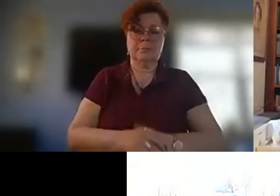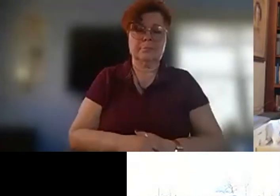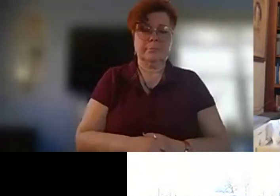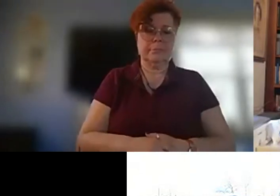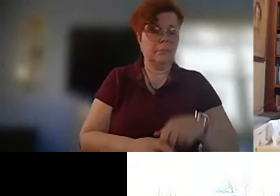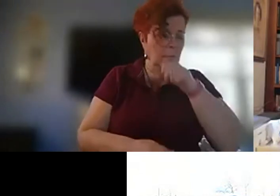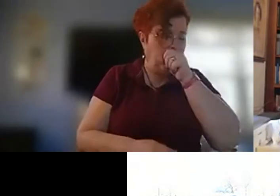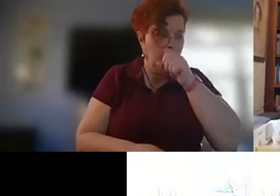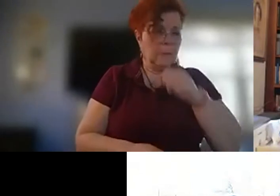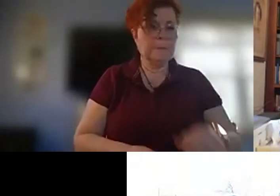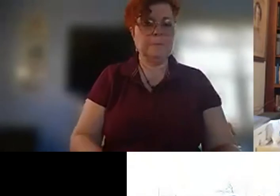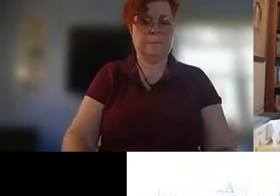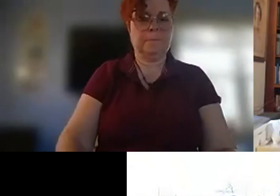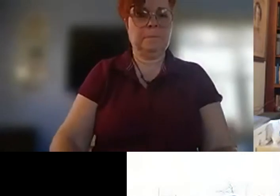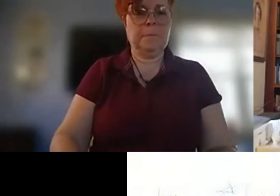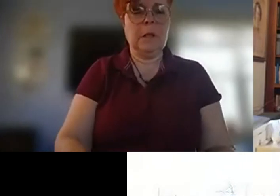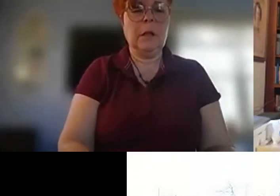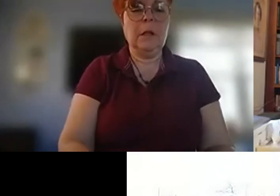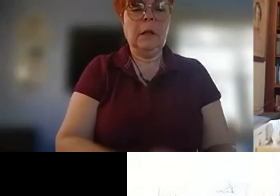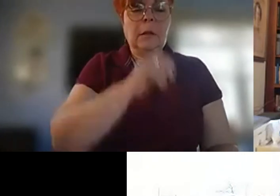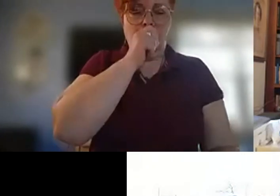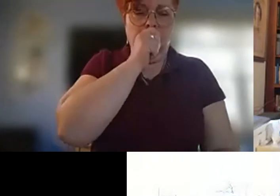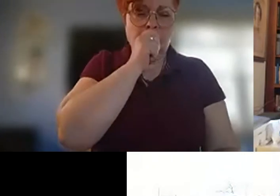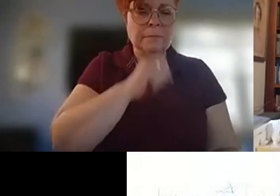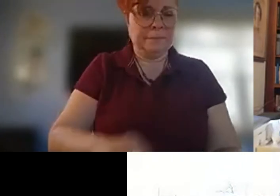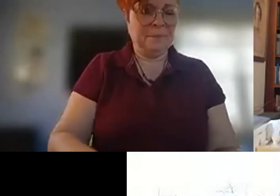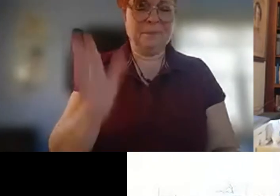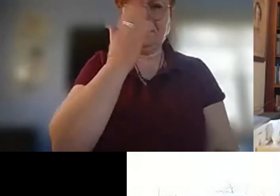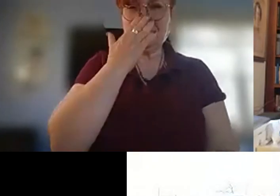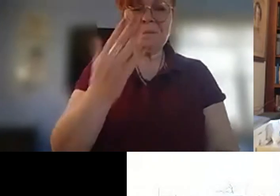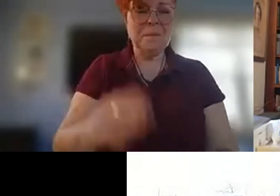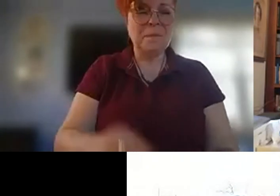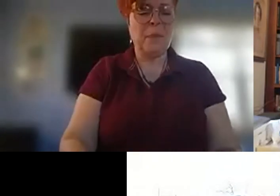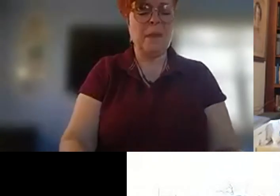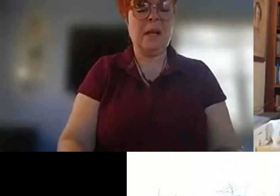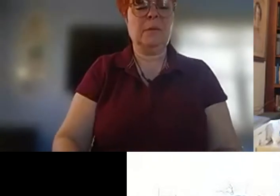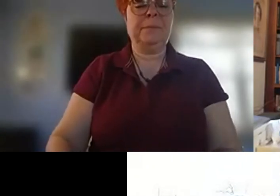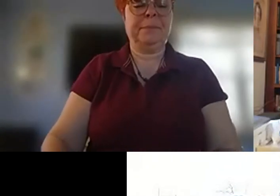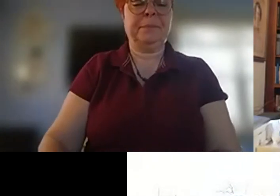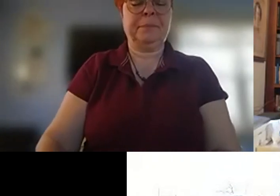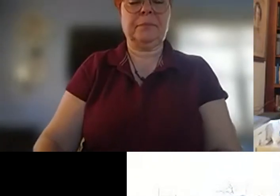very nice thank you thank you you marie